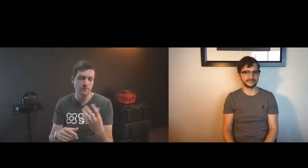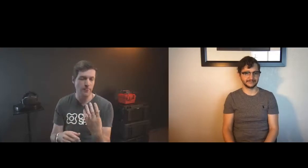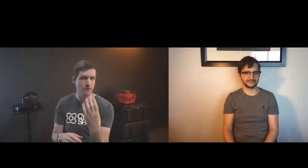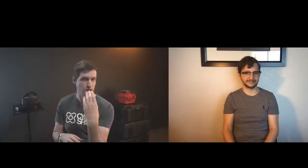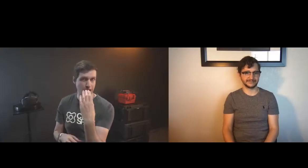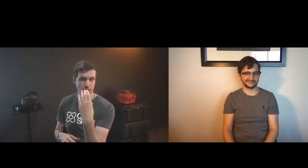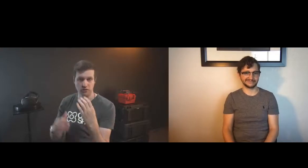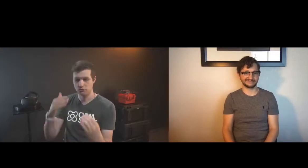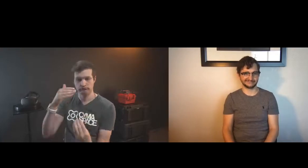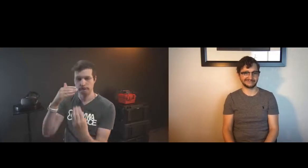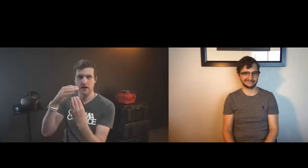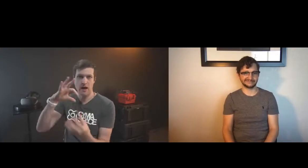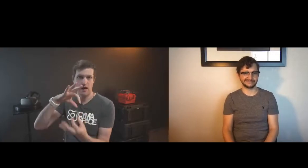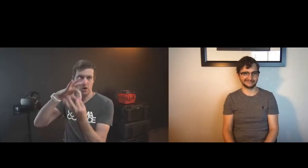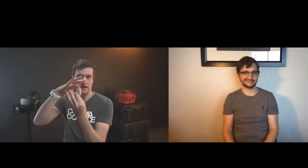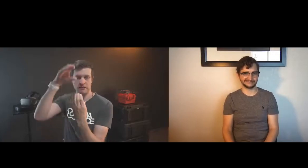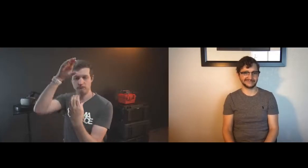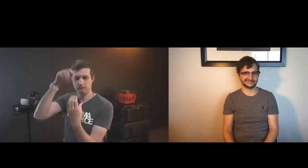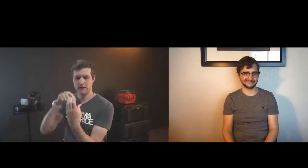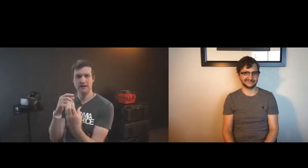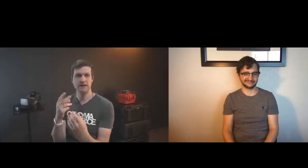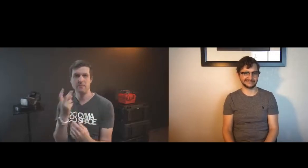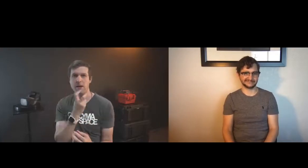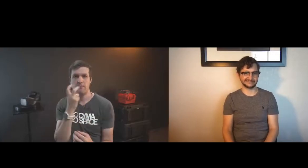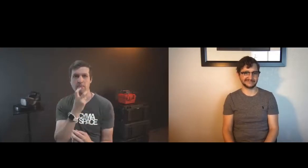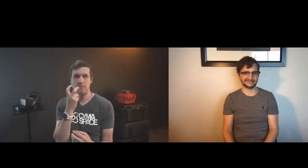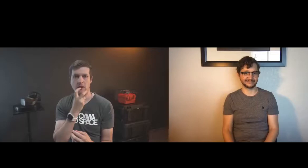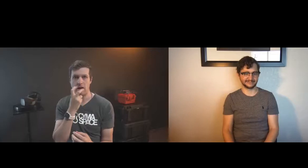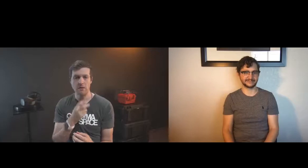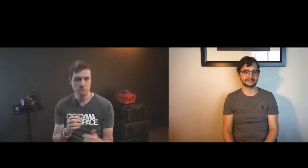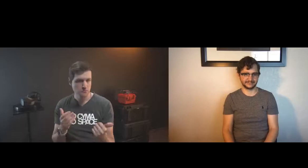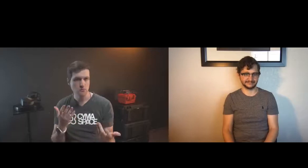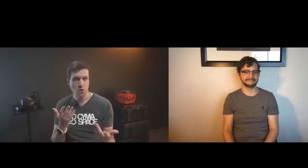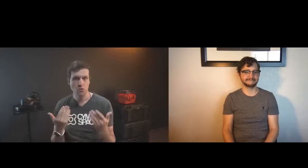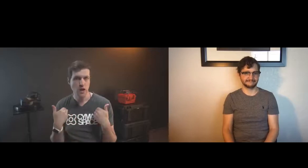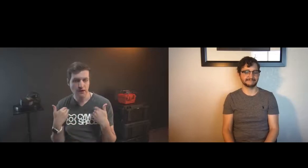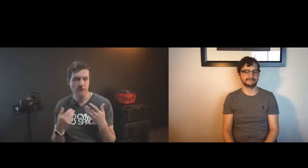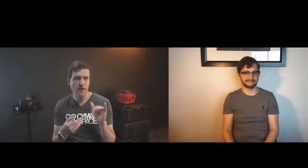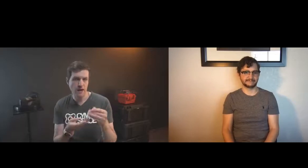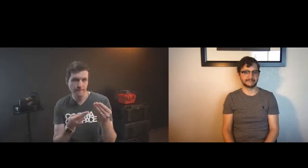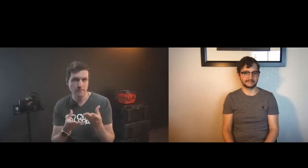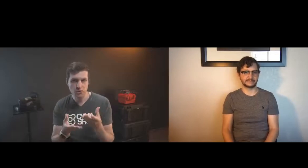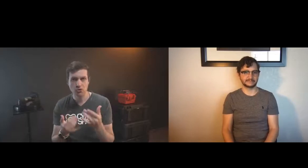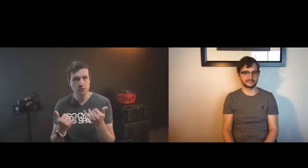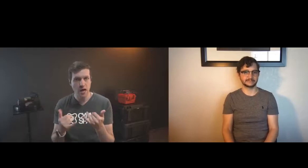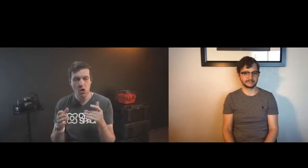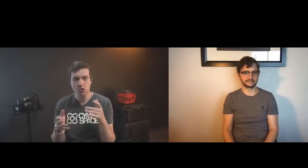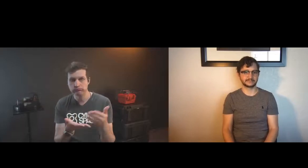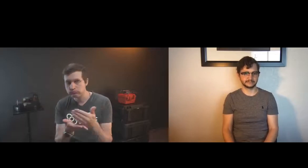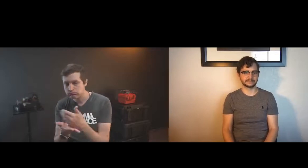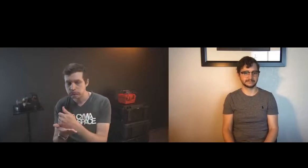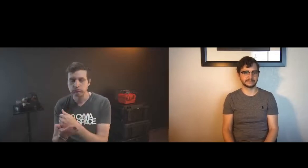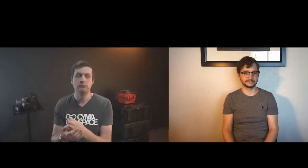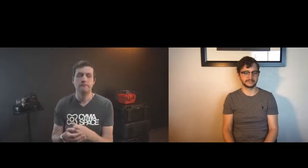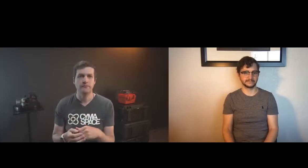that's being added to the camera and it actually is forward it's facing the person's